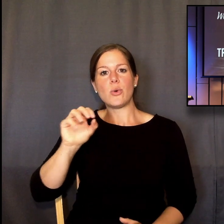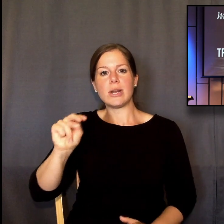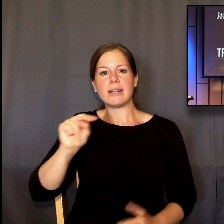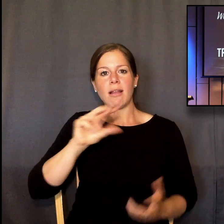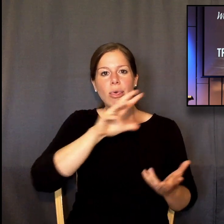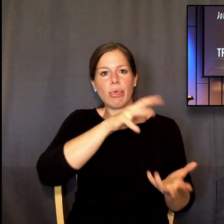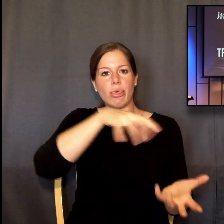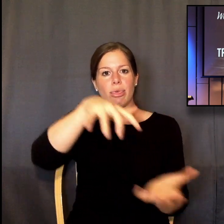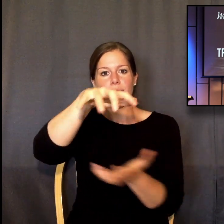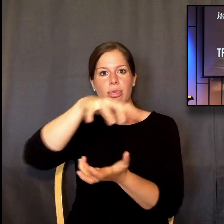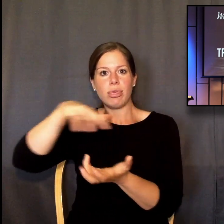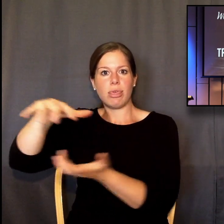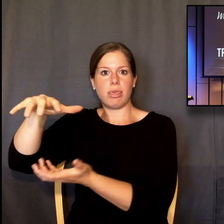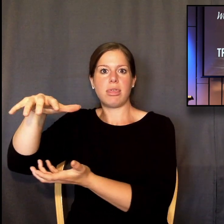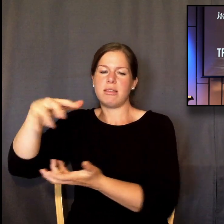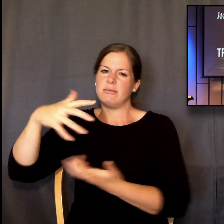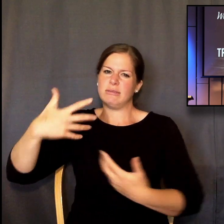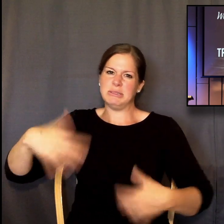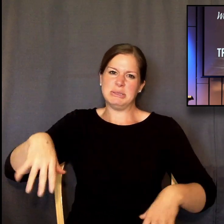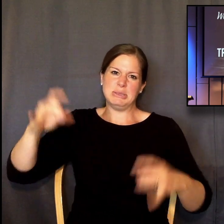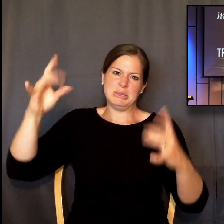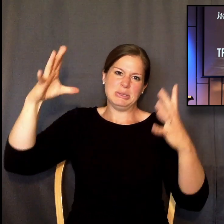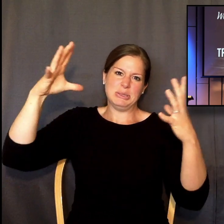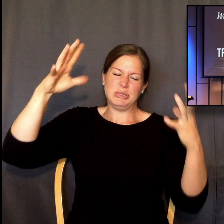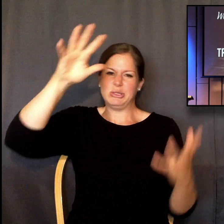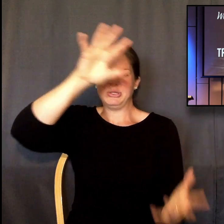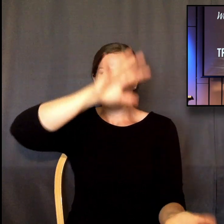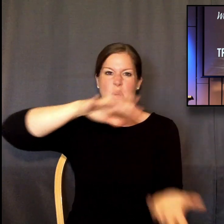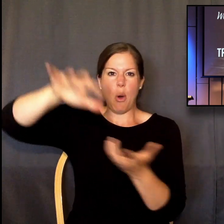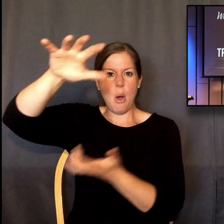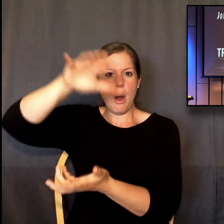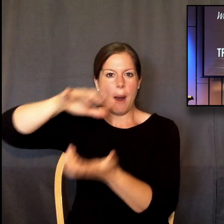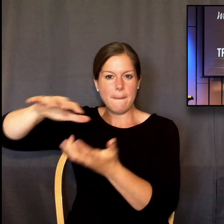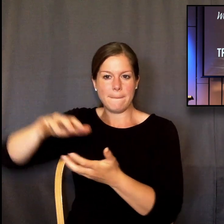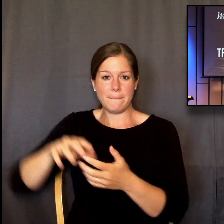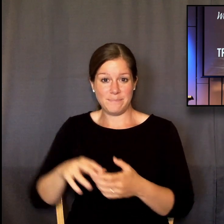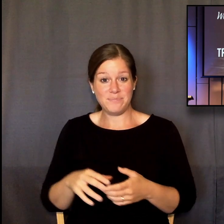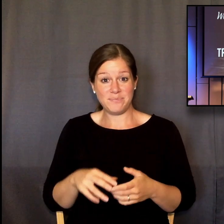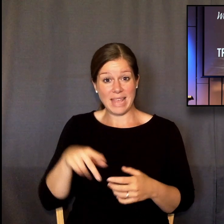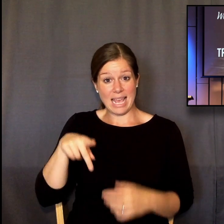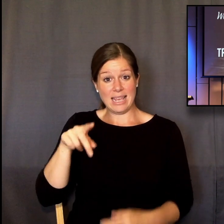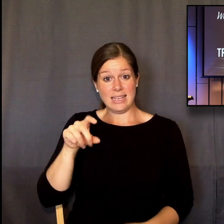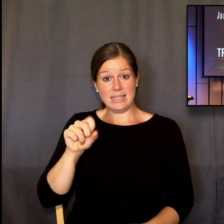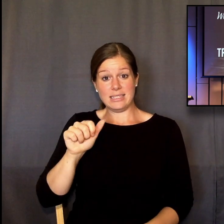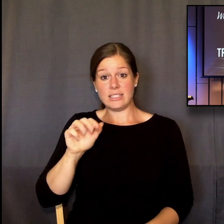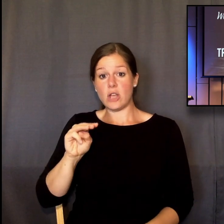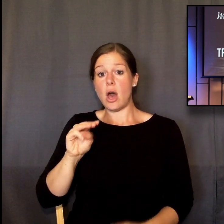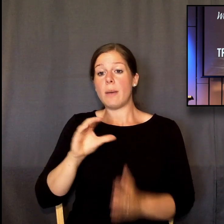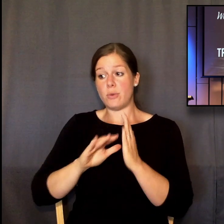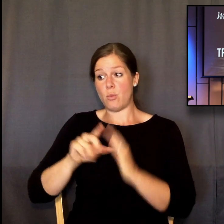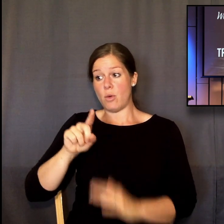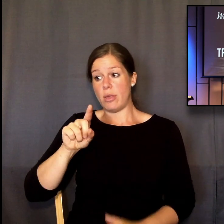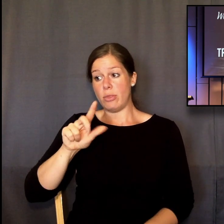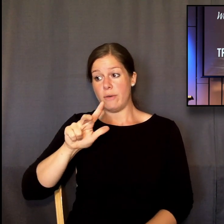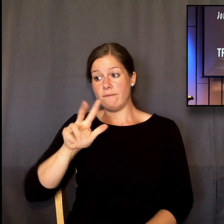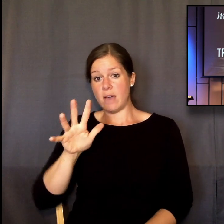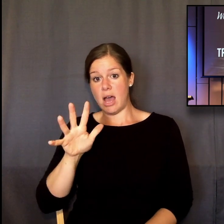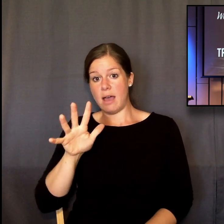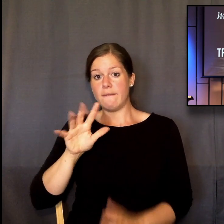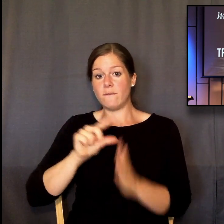quote, He, it is, who makes the clouds rise at the end of the earth, who makes lightning for the rain and brings